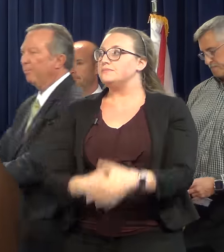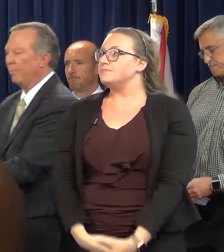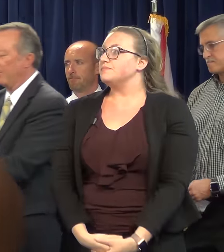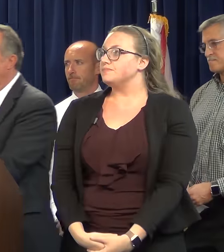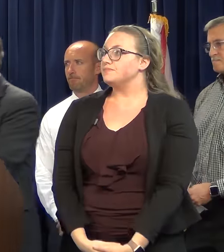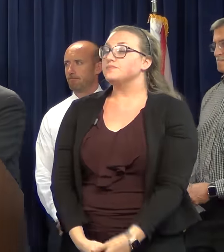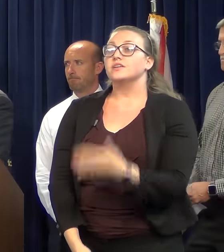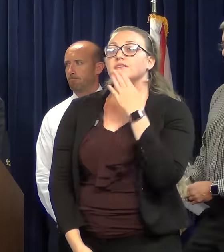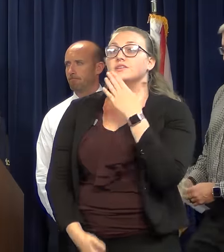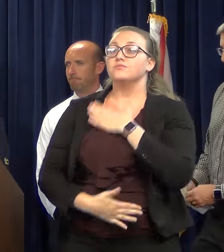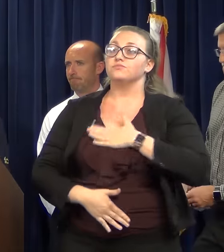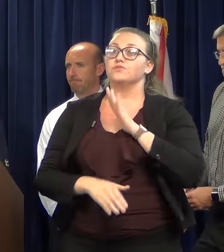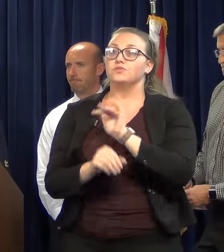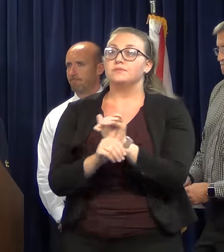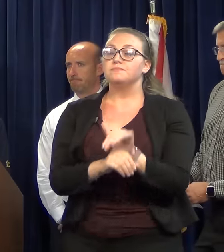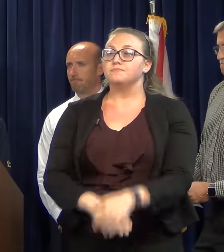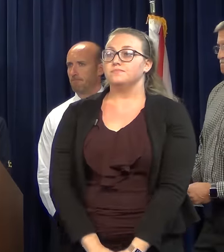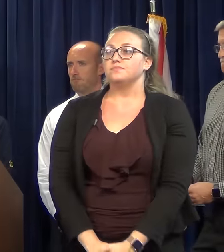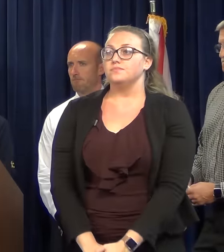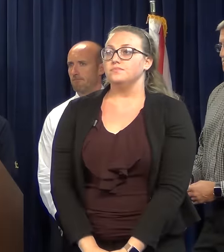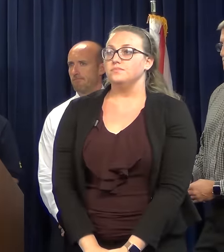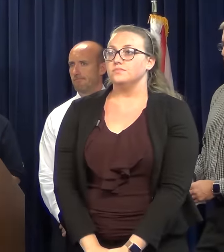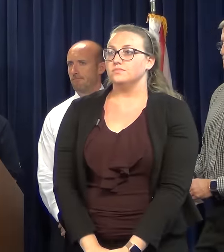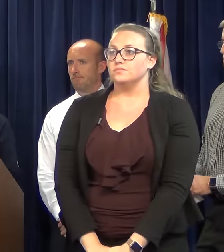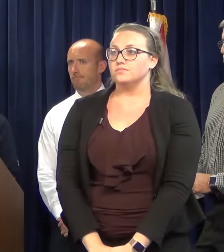Thank you. Have a good evening. All right. Thank you. you.